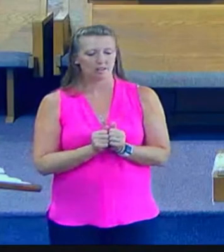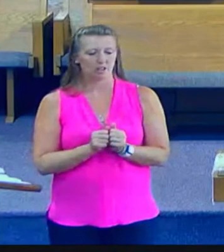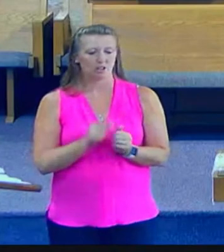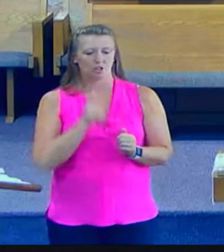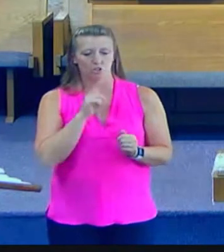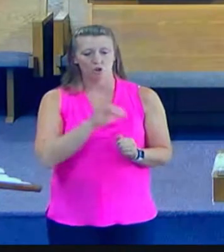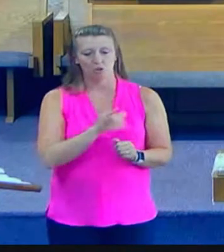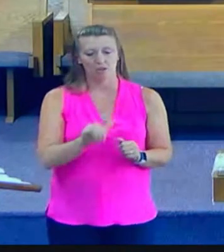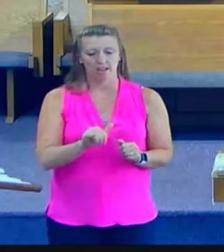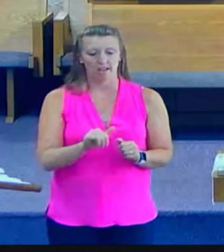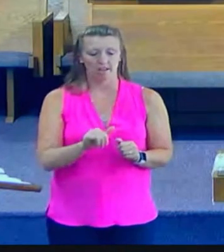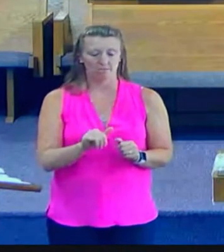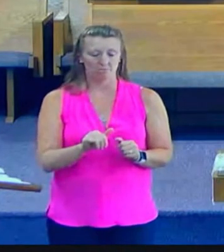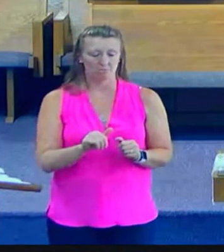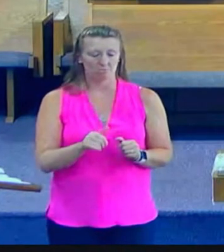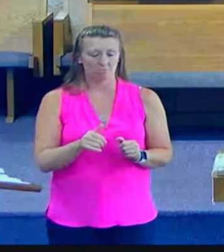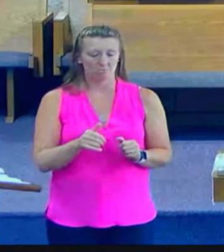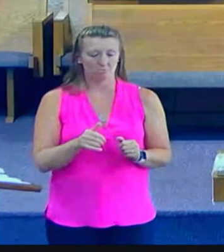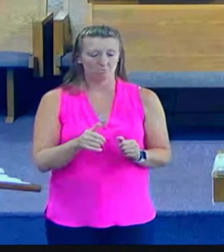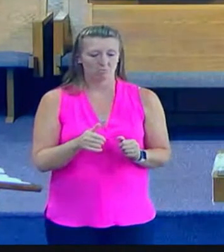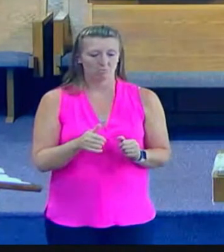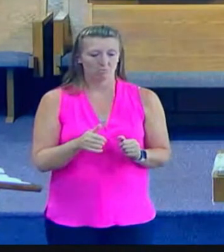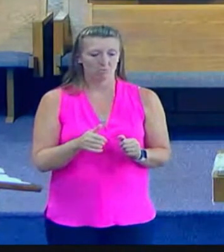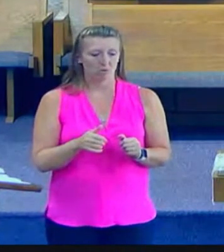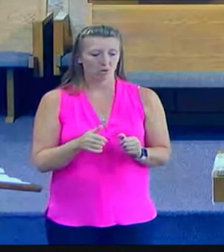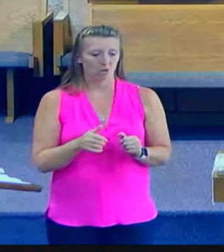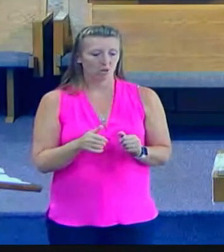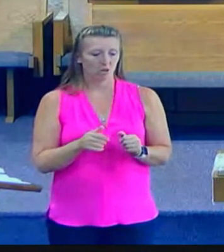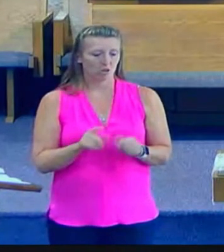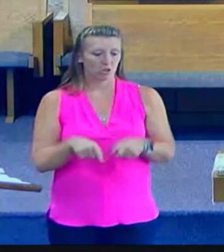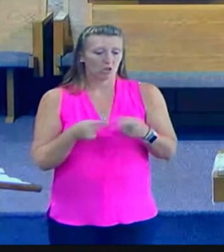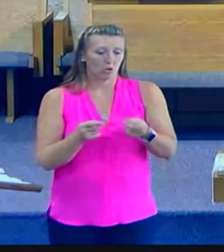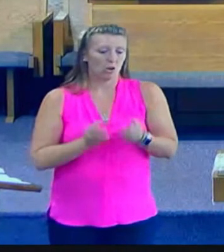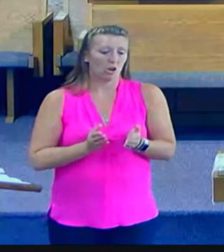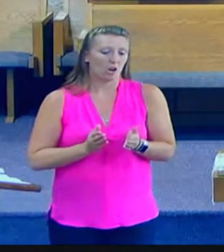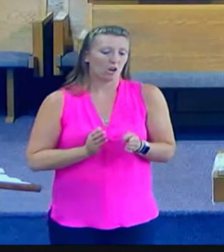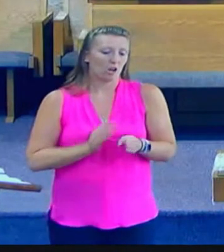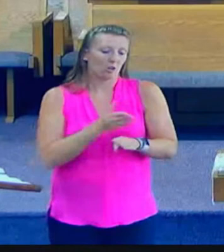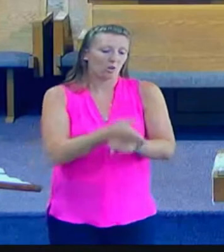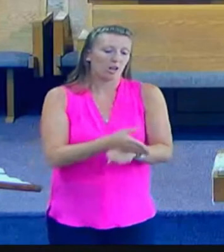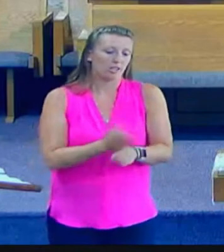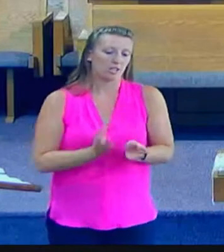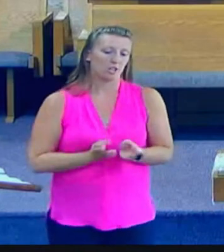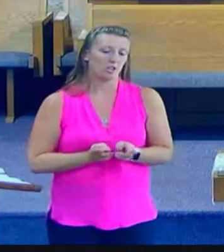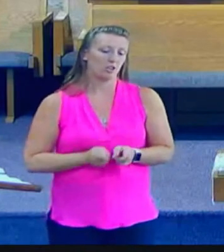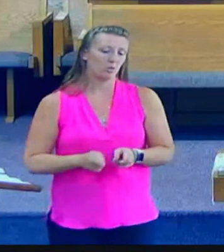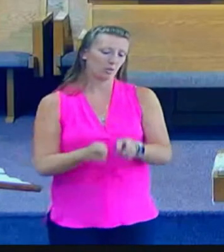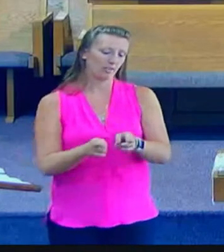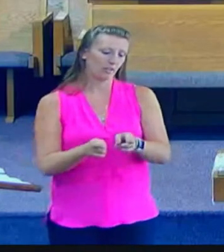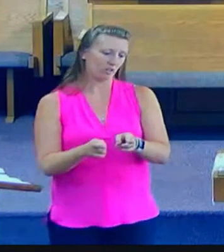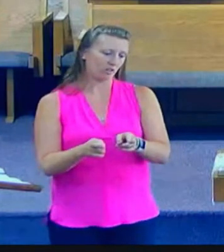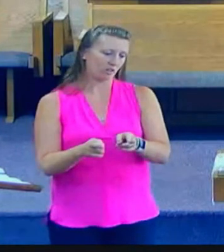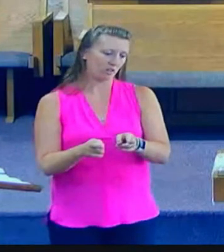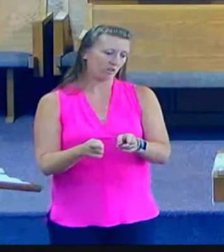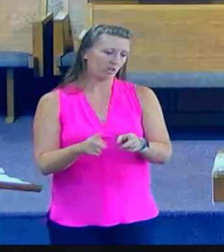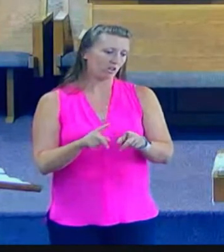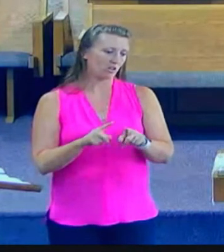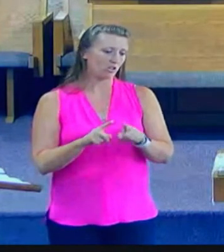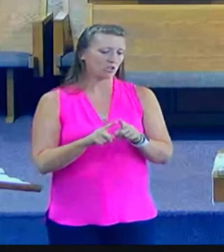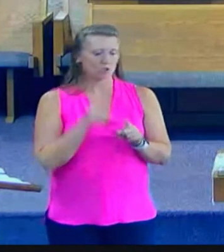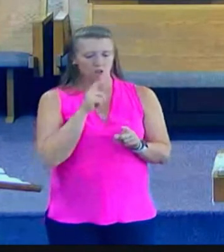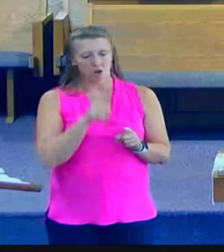cross the Jordan River and go around to get to Kwaski. All right? And that's what we have in our text today.